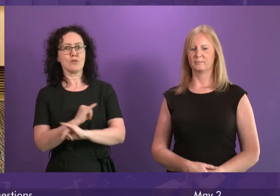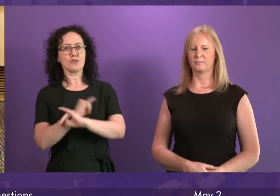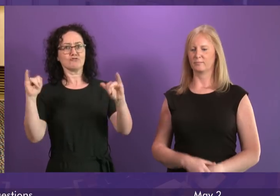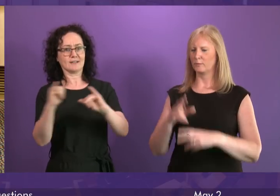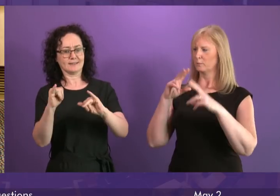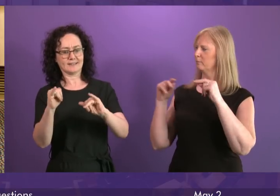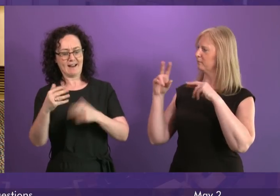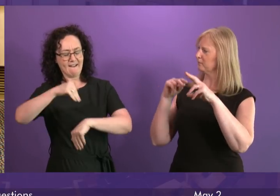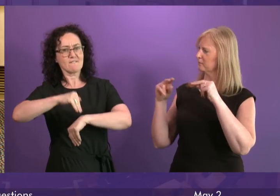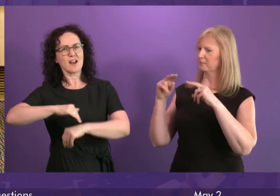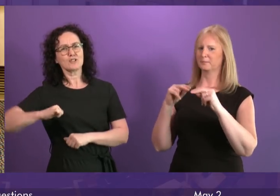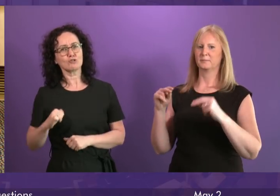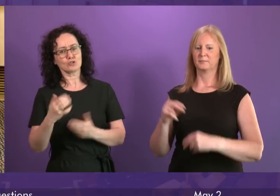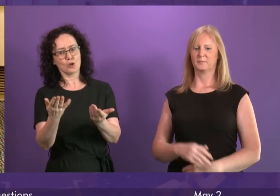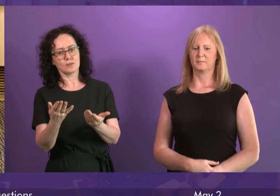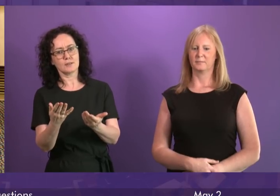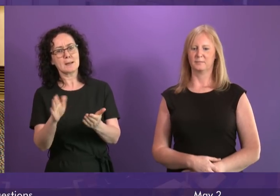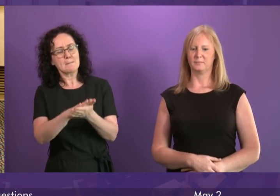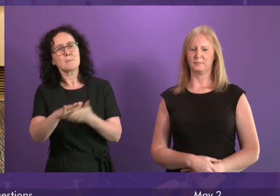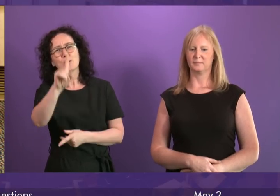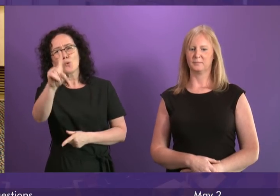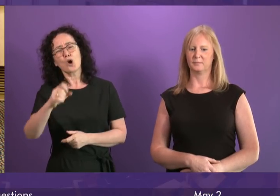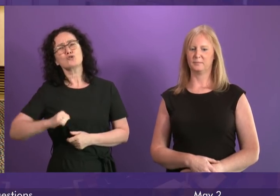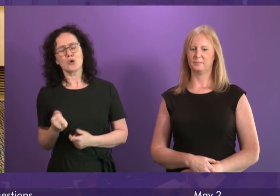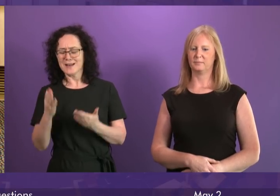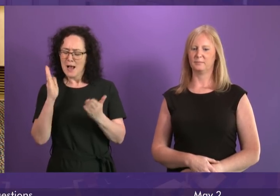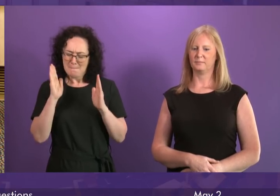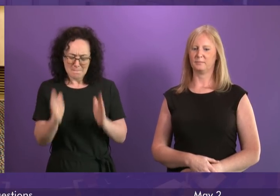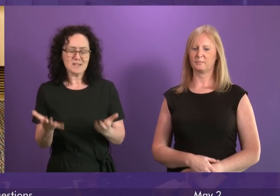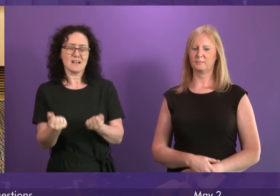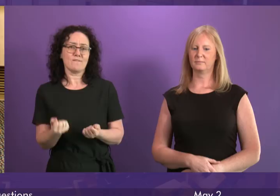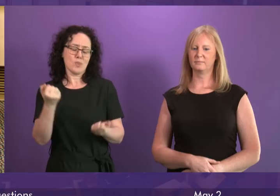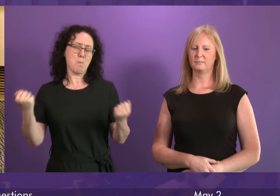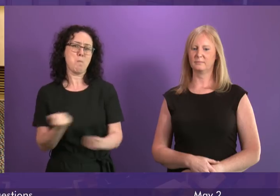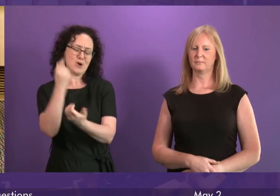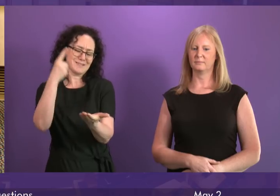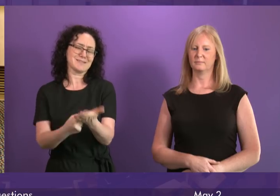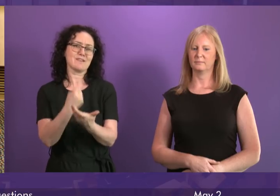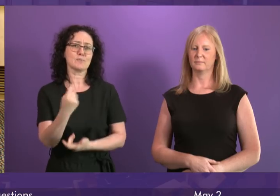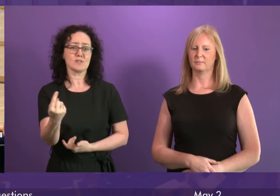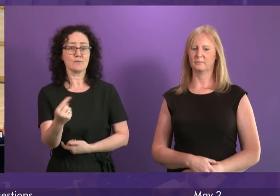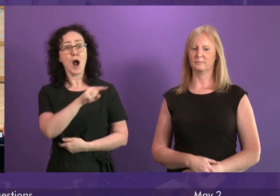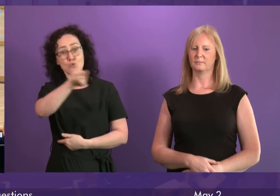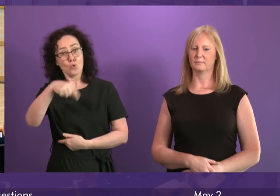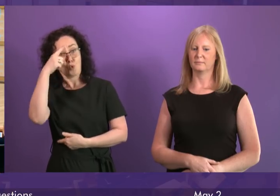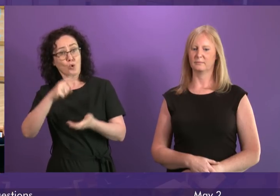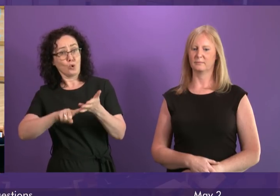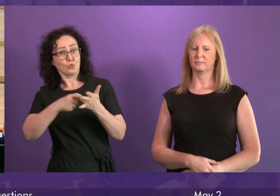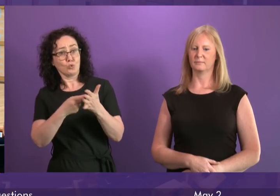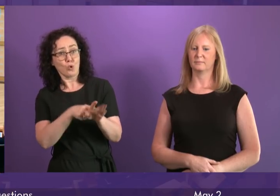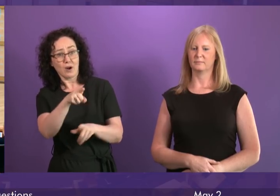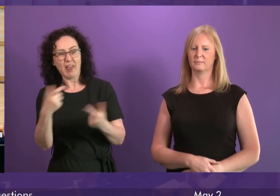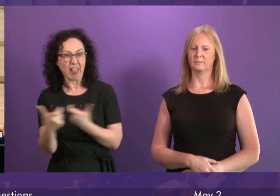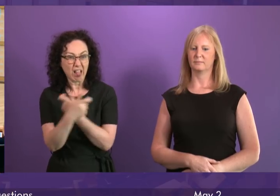the power to take our own decisions. And the Tories are laughing about it, but it is no laughing matter for businesses